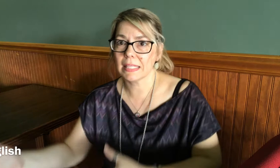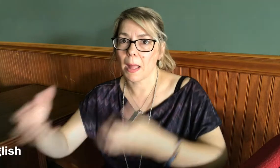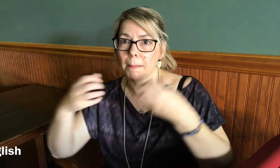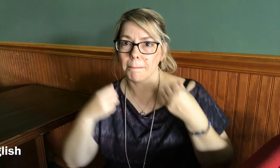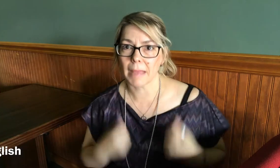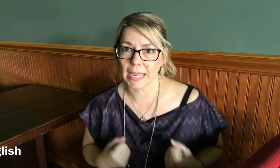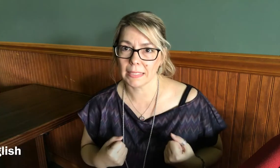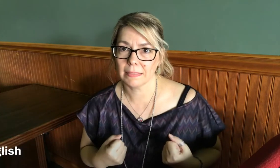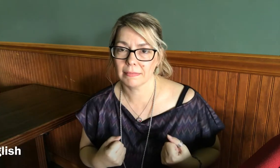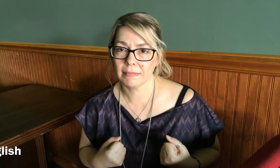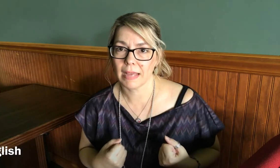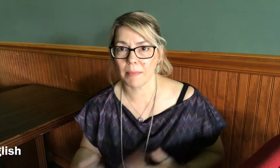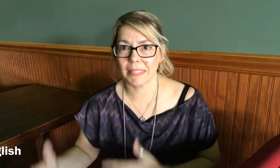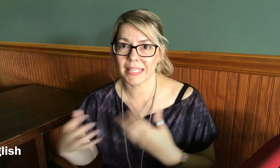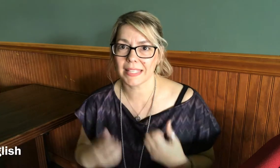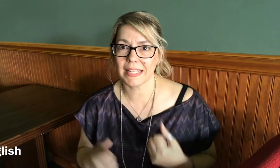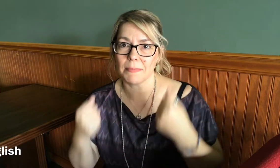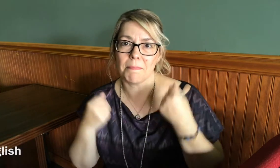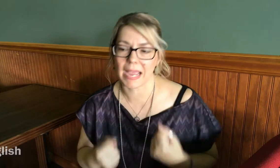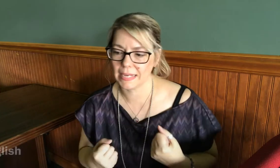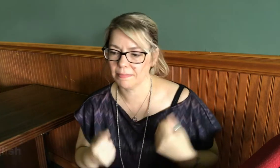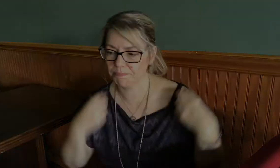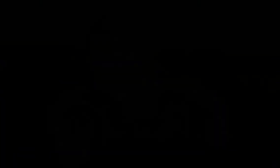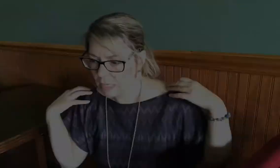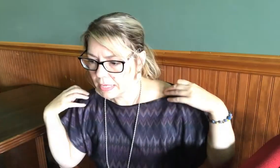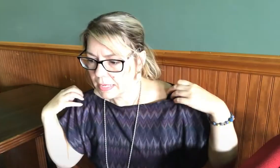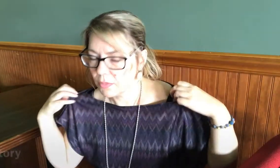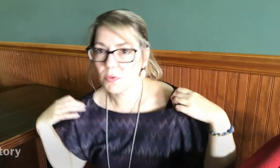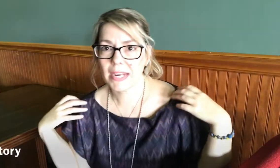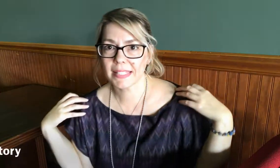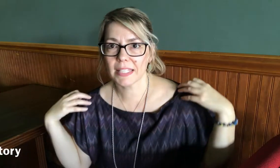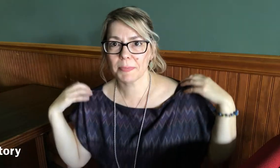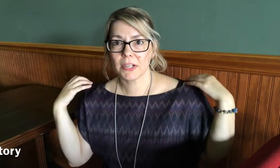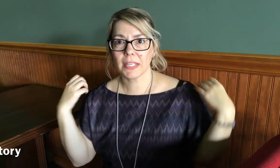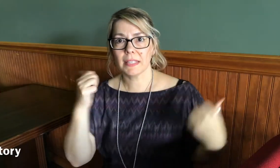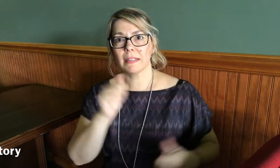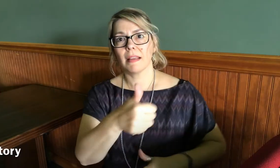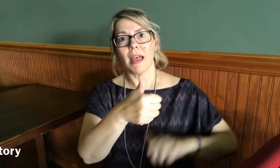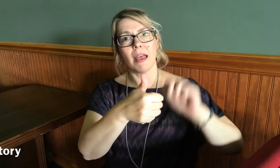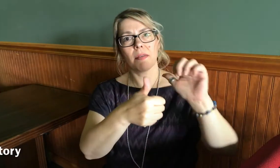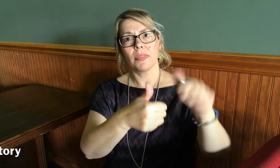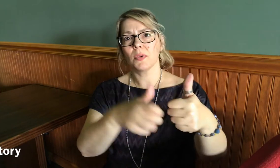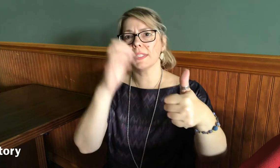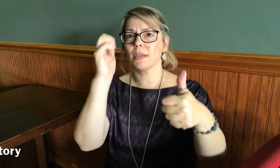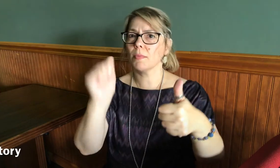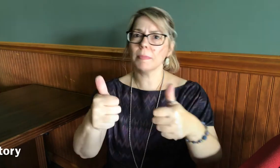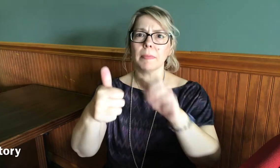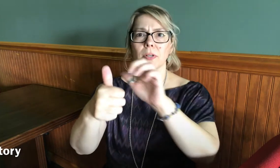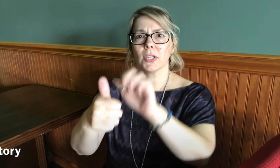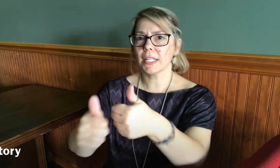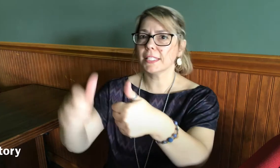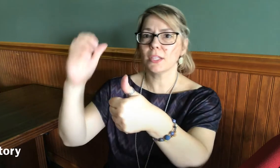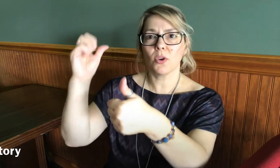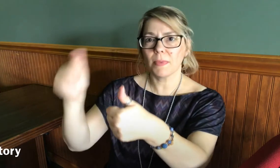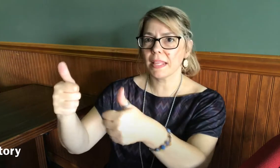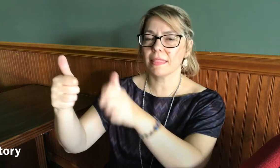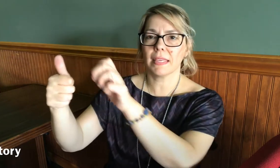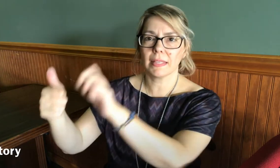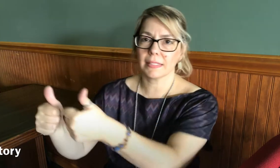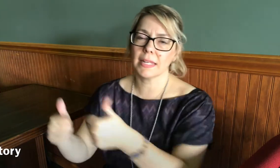mine I possess it it's mine the Renaissance period there were so many people good at so many things and